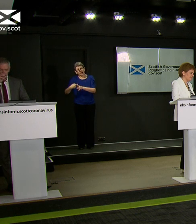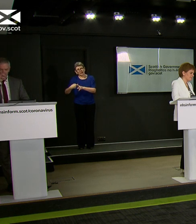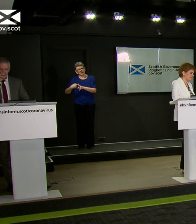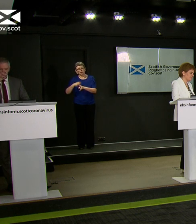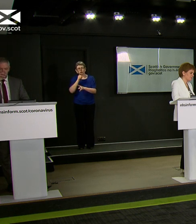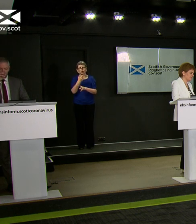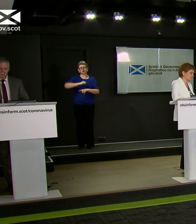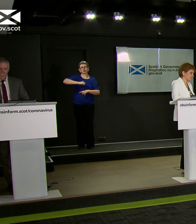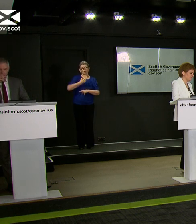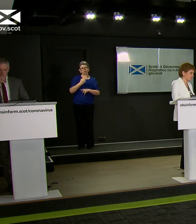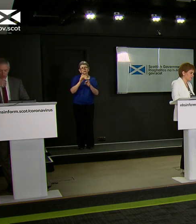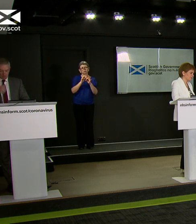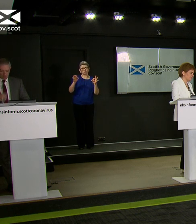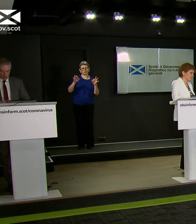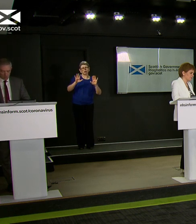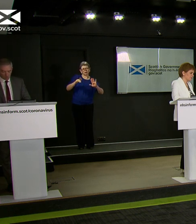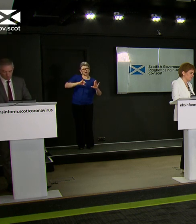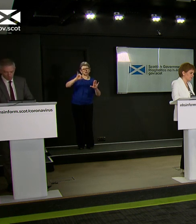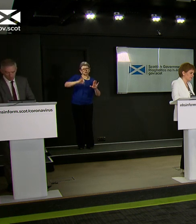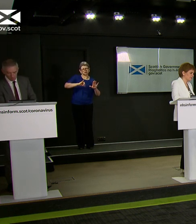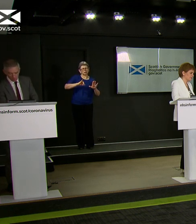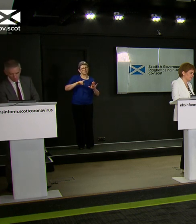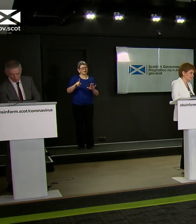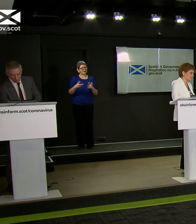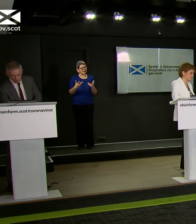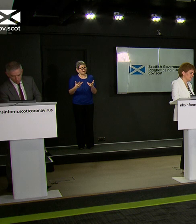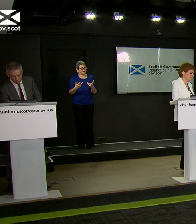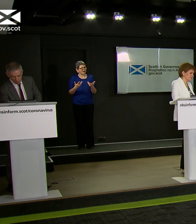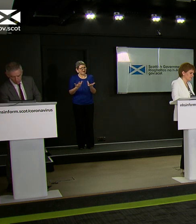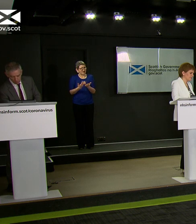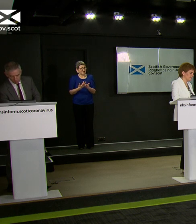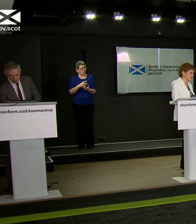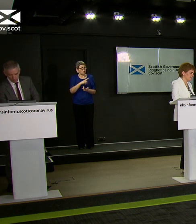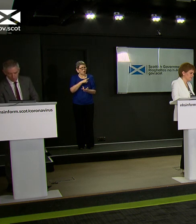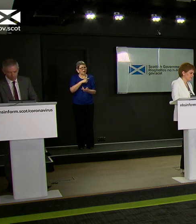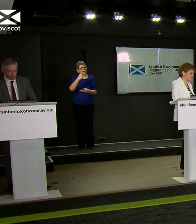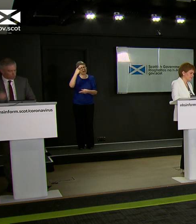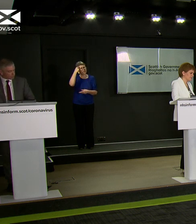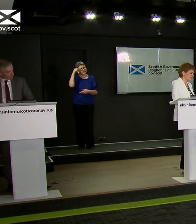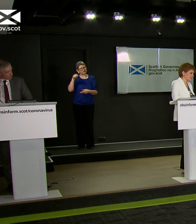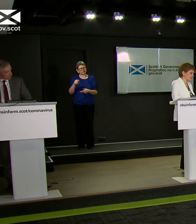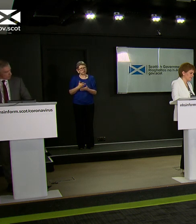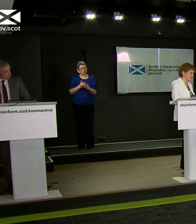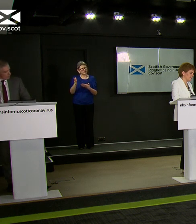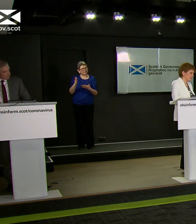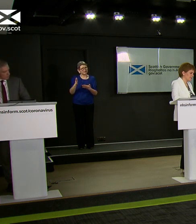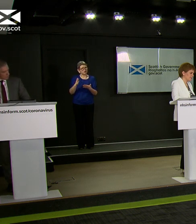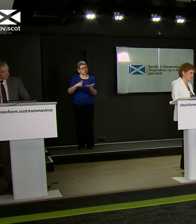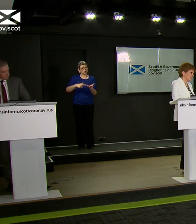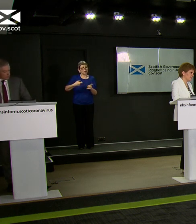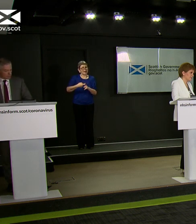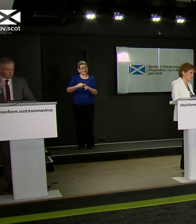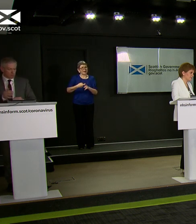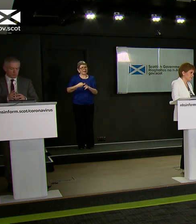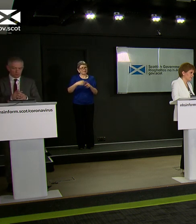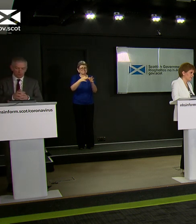And if that was the case, how would that work? Because there seems to be some lack of understanding as whether actually imposing a UK border